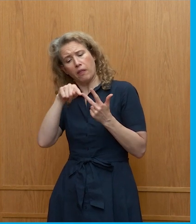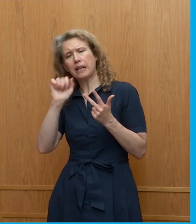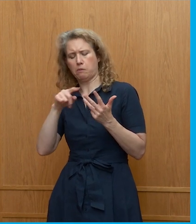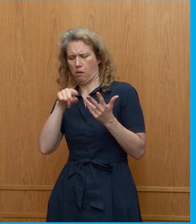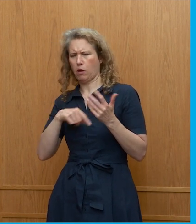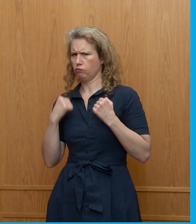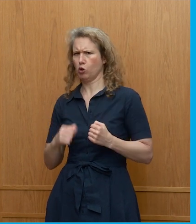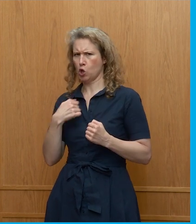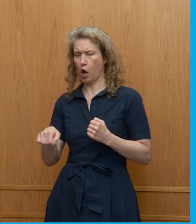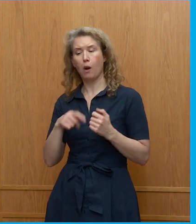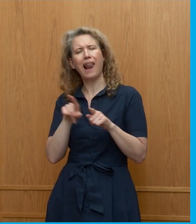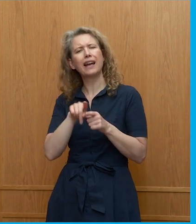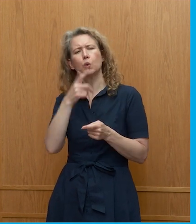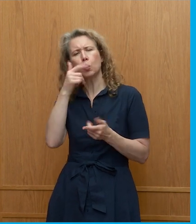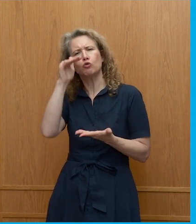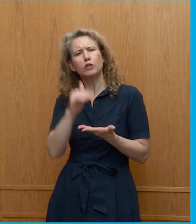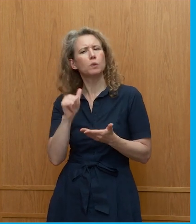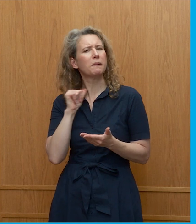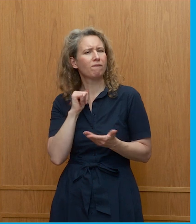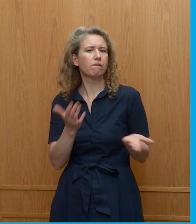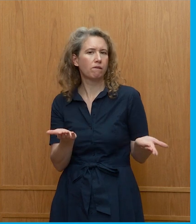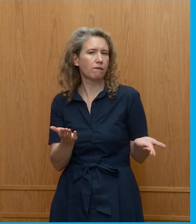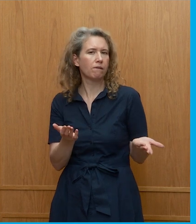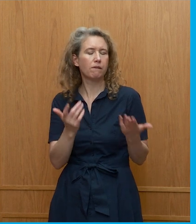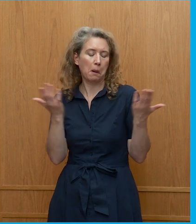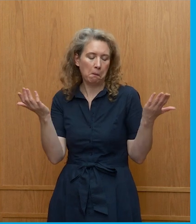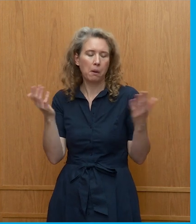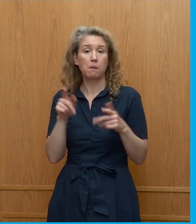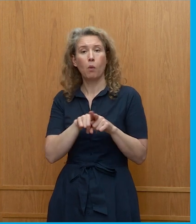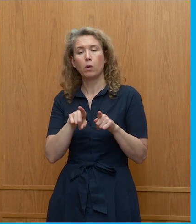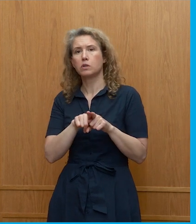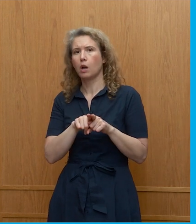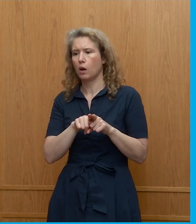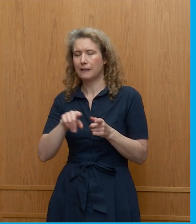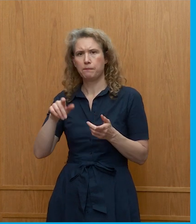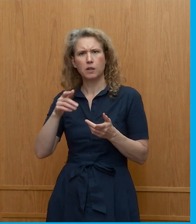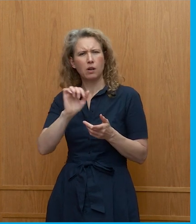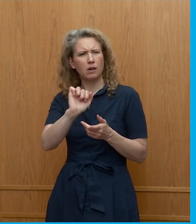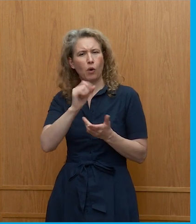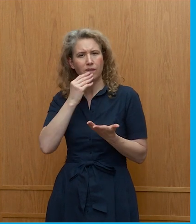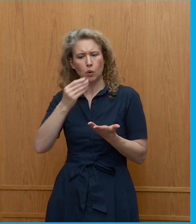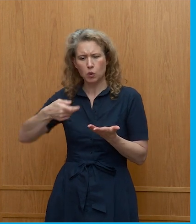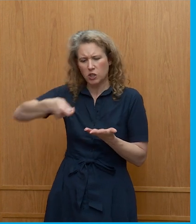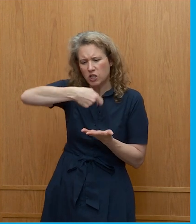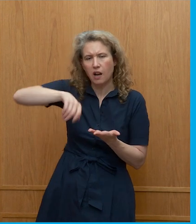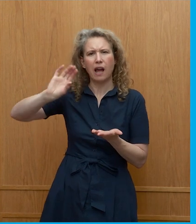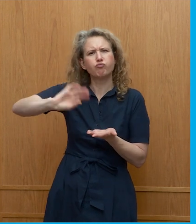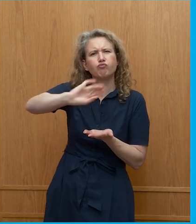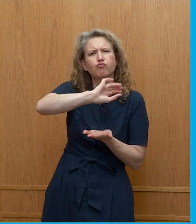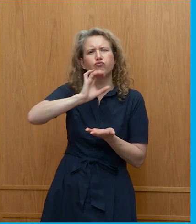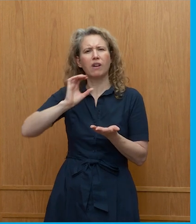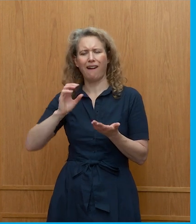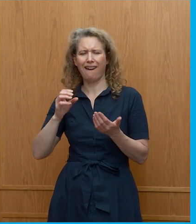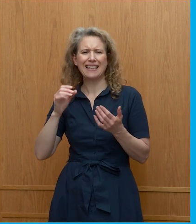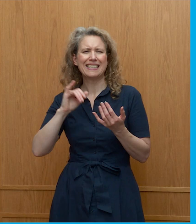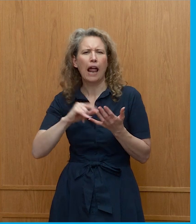you could do. could indeed reduce your beef intake, but also all the sauces you put on top of your food, like the ketchup, bronze